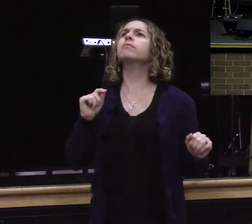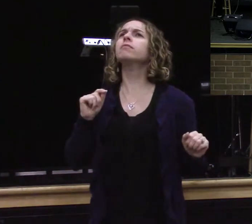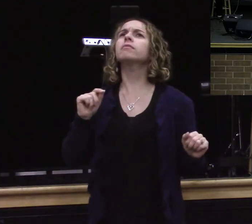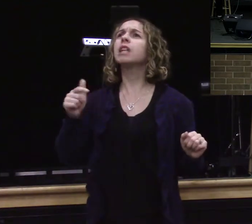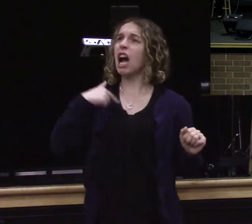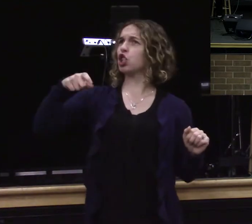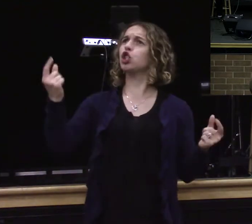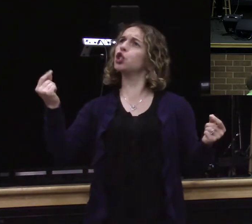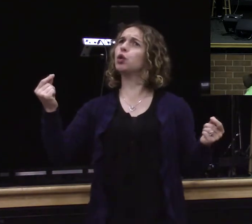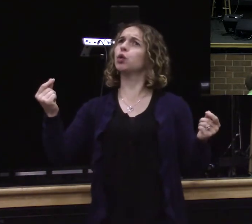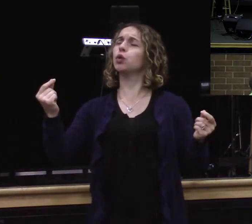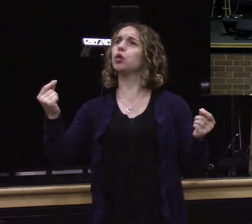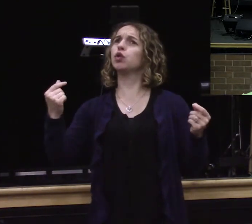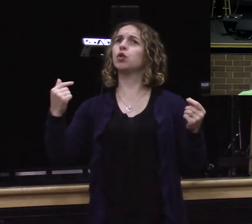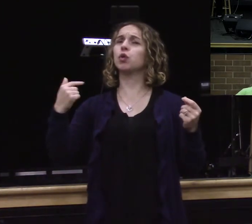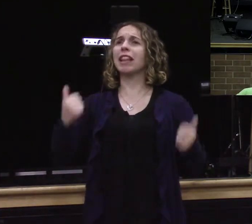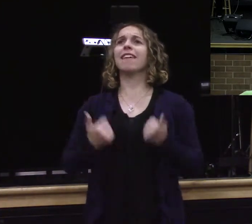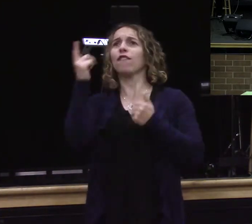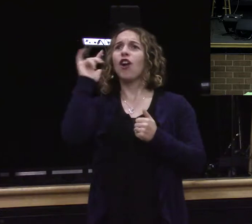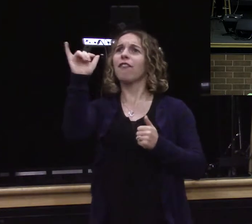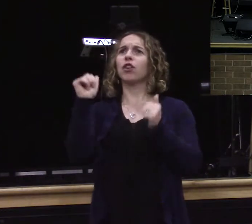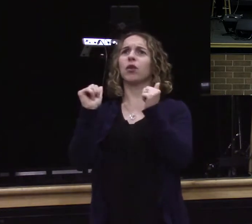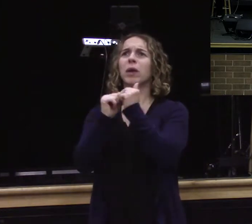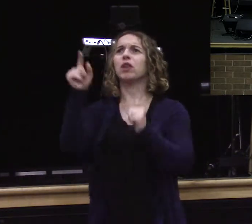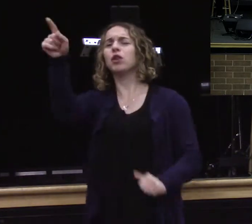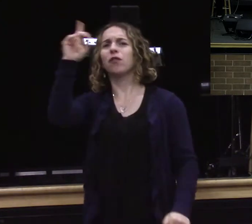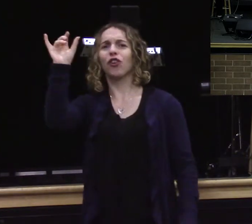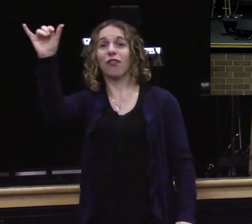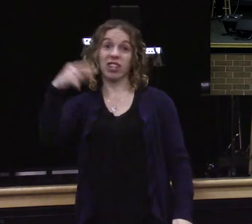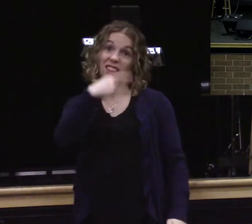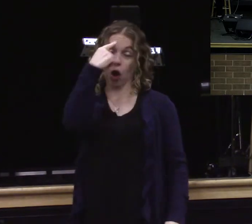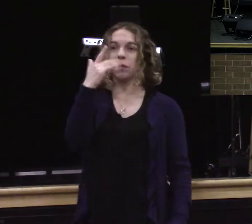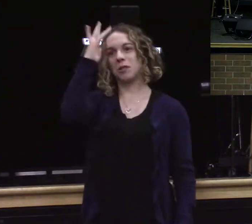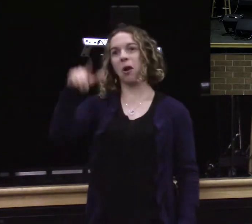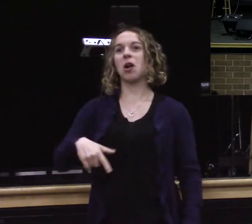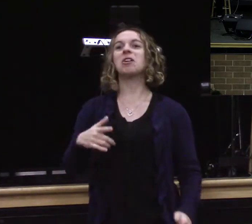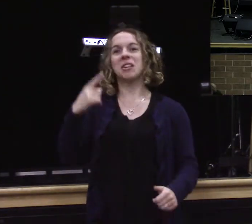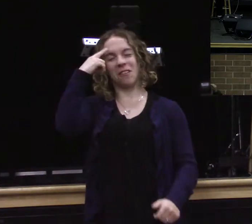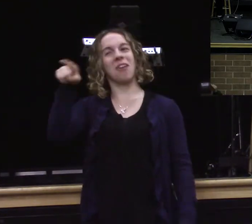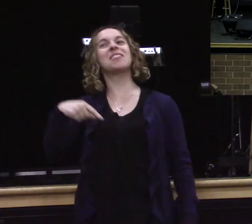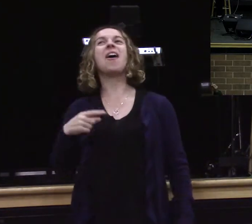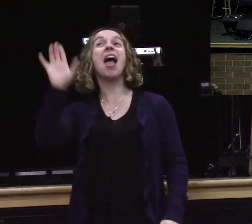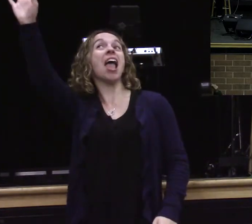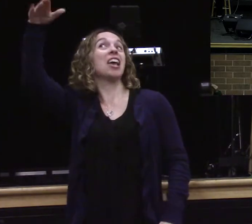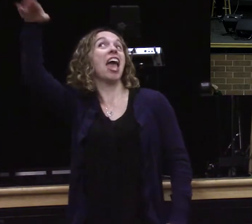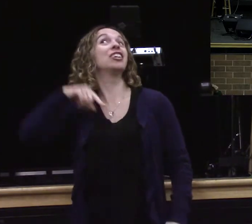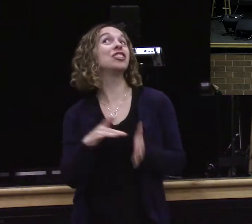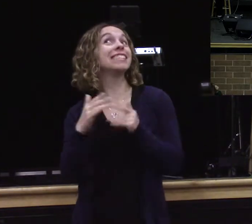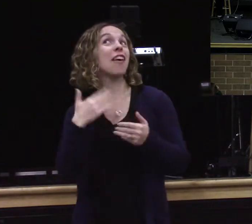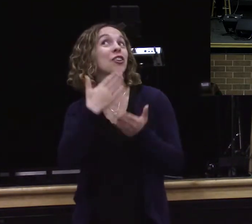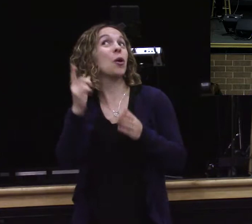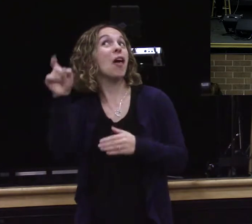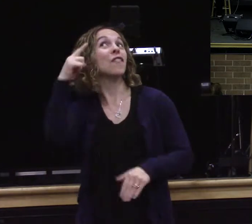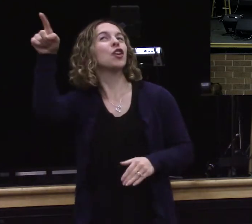What should I do to inherit eternal life? You think you're so smart. Isn't that a good question? Jesus. You tell me. And Jesus.